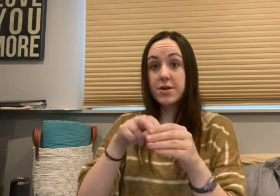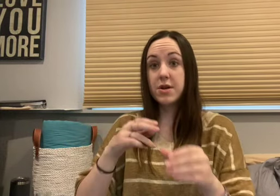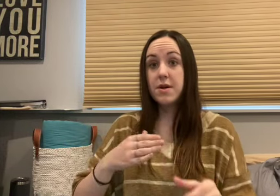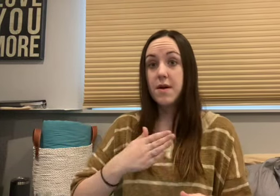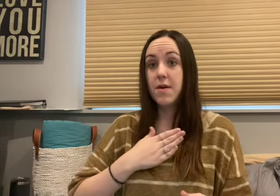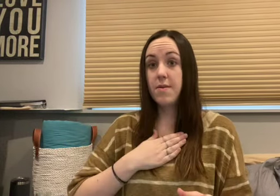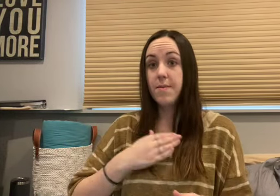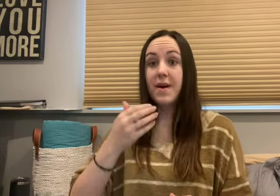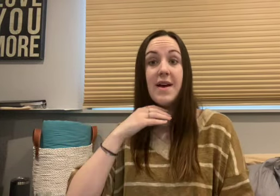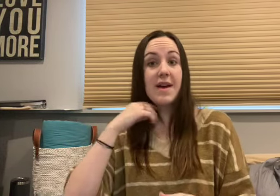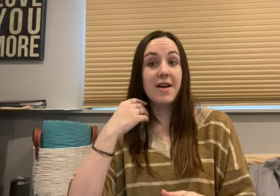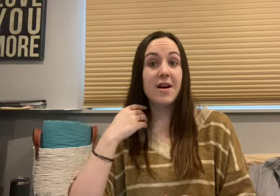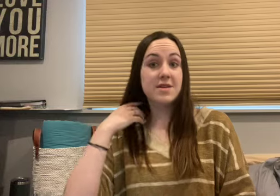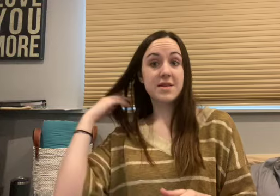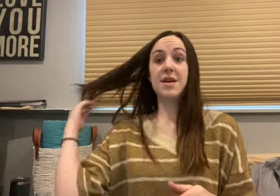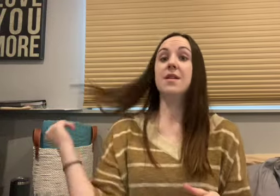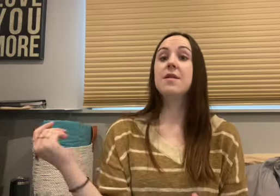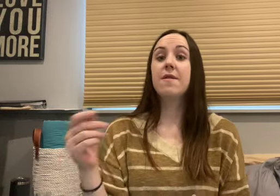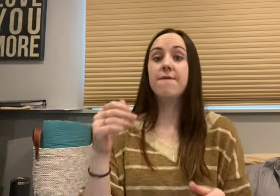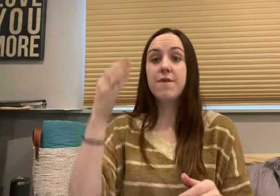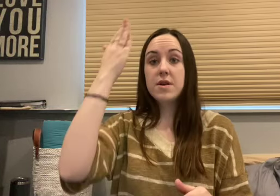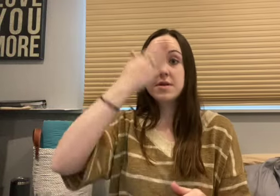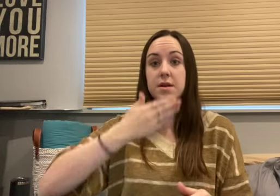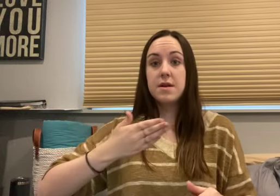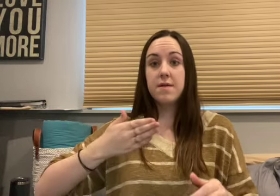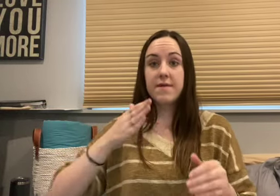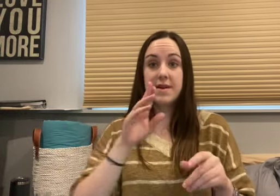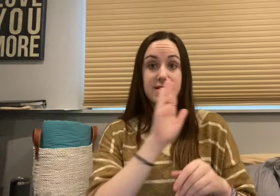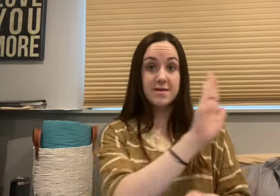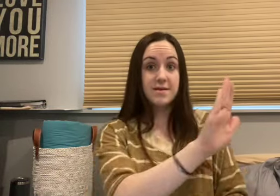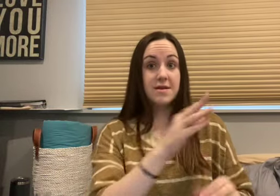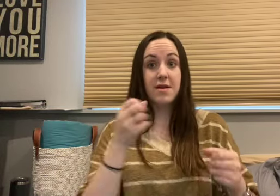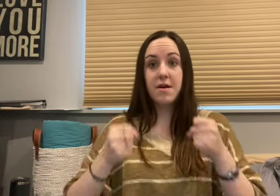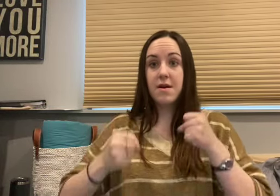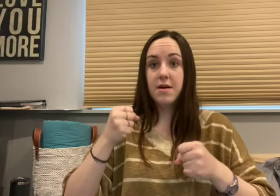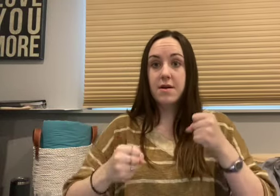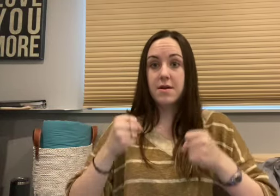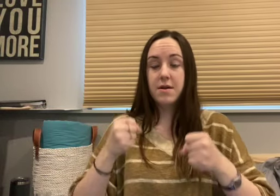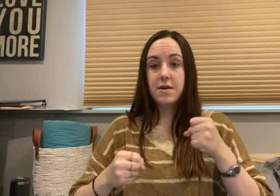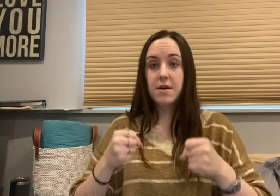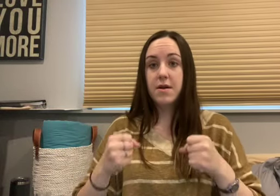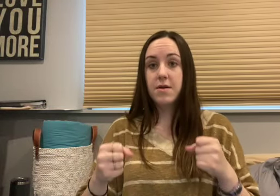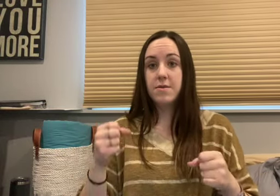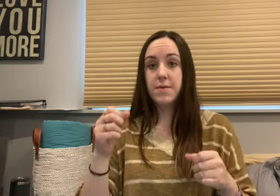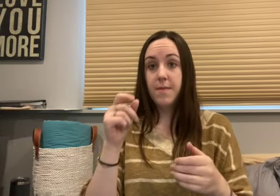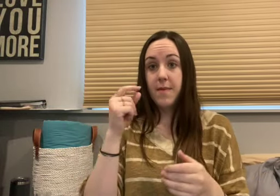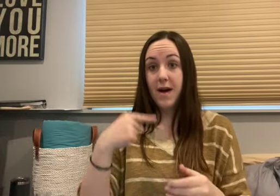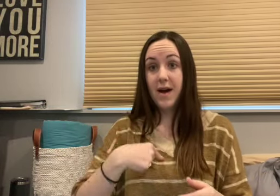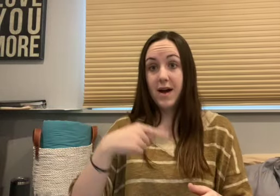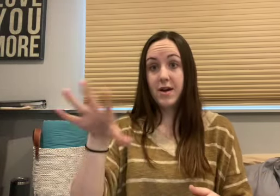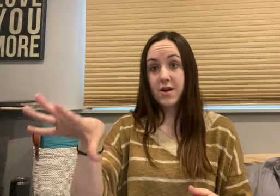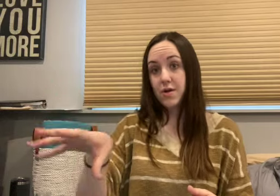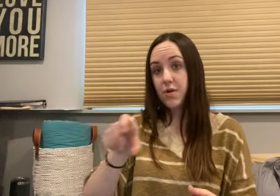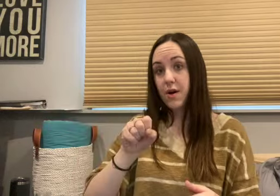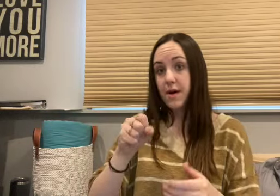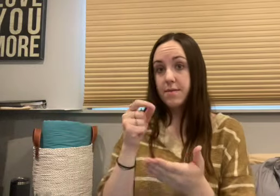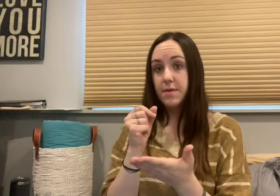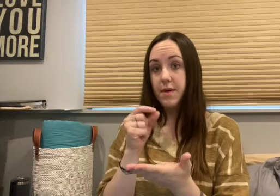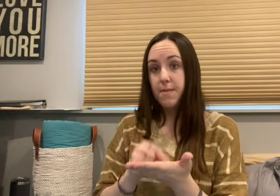shotgun with my hair undone In the front seat of his car I grabbed a pen and an old napkin And I